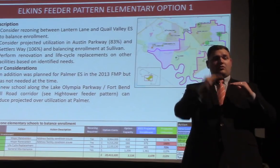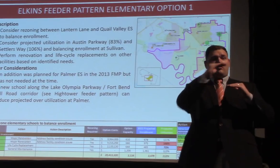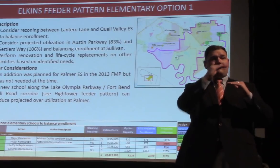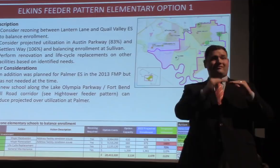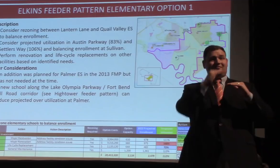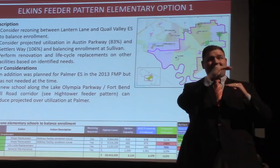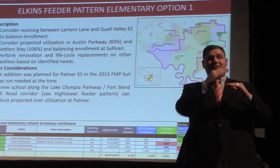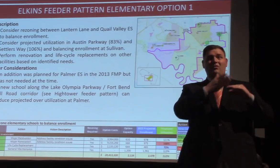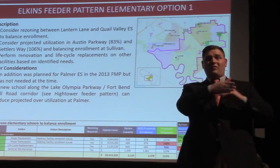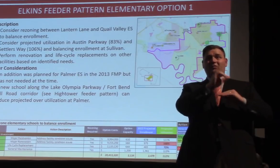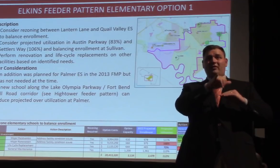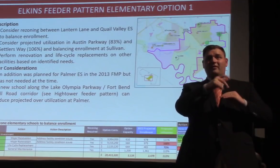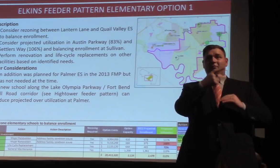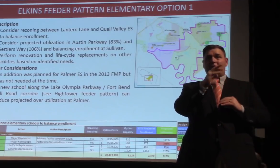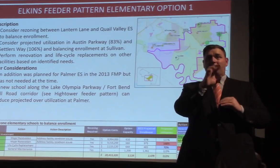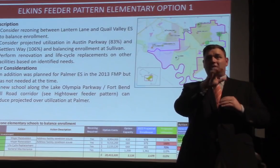area,